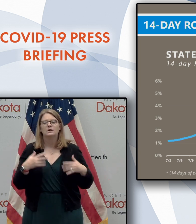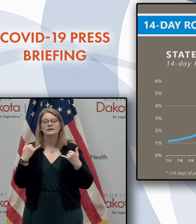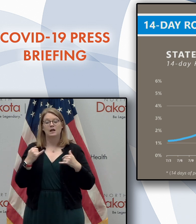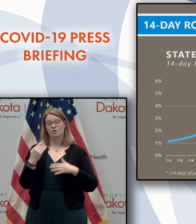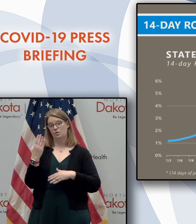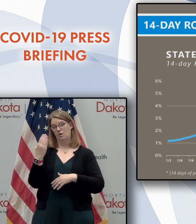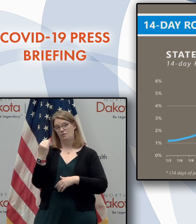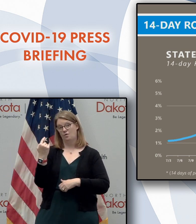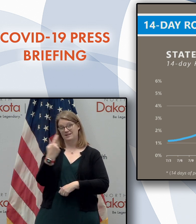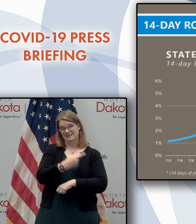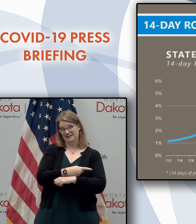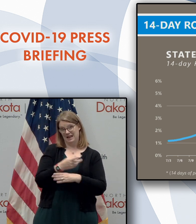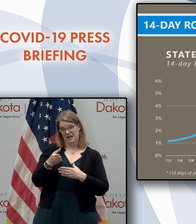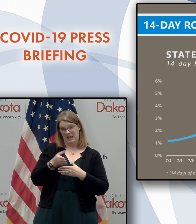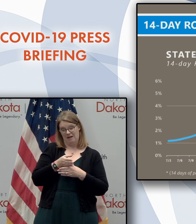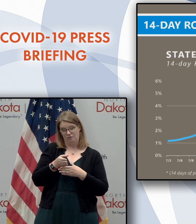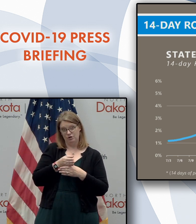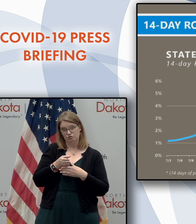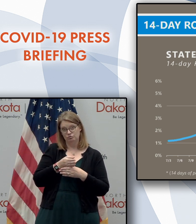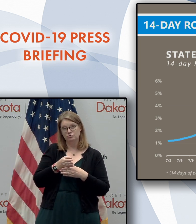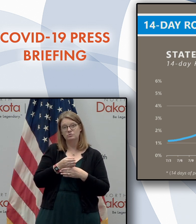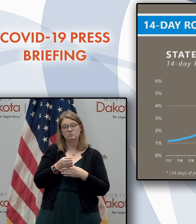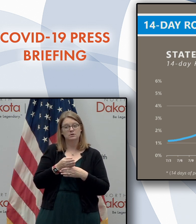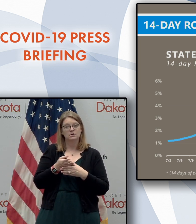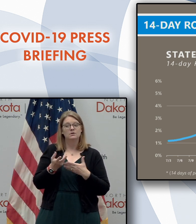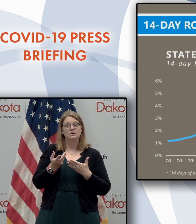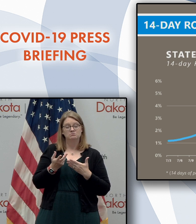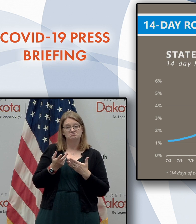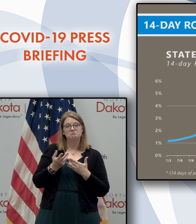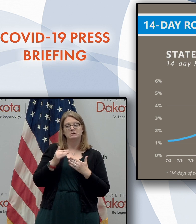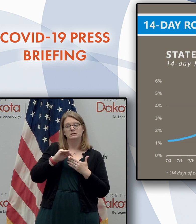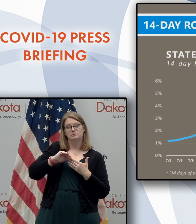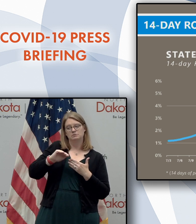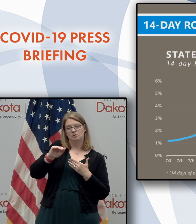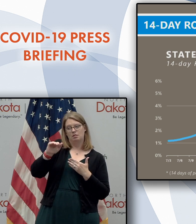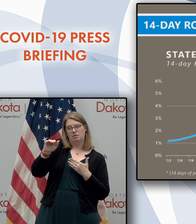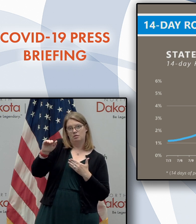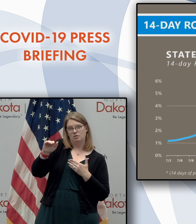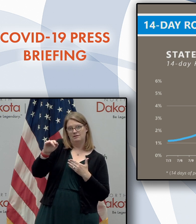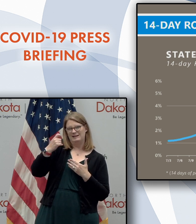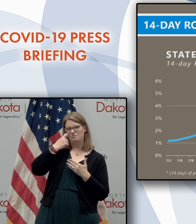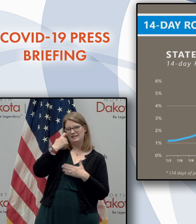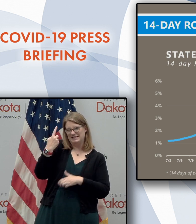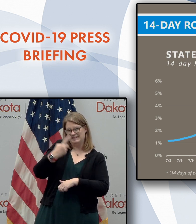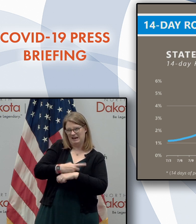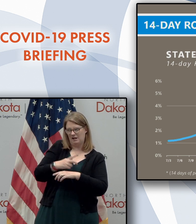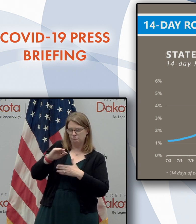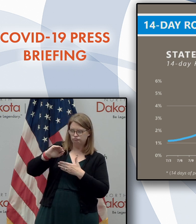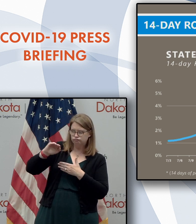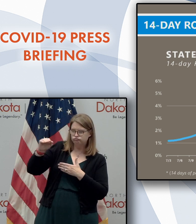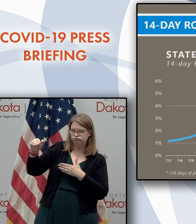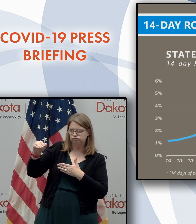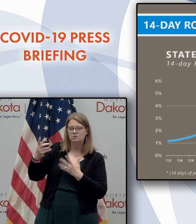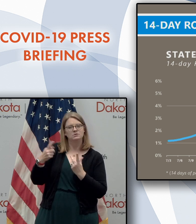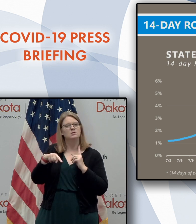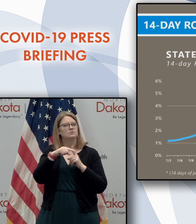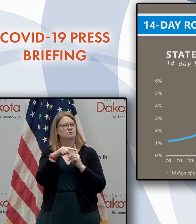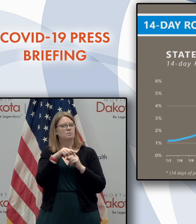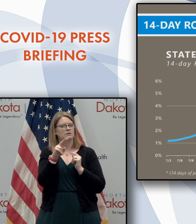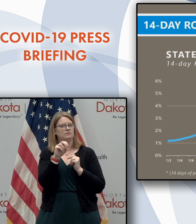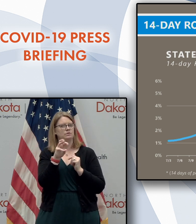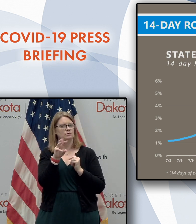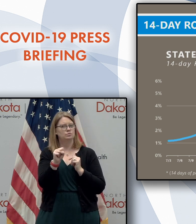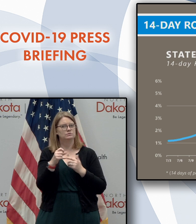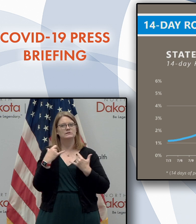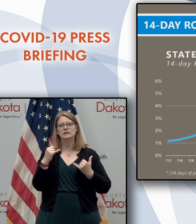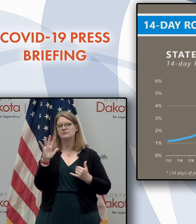average has remained relatively flat in recent days. And this is good news. Today, it's at